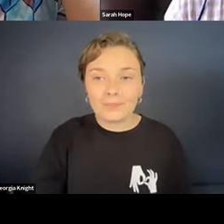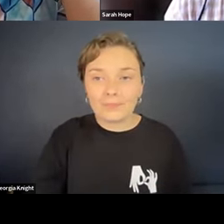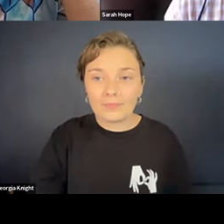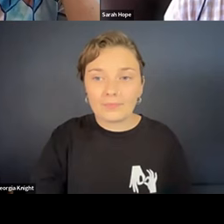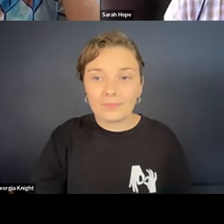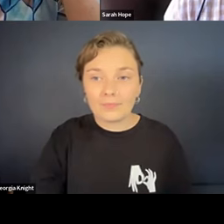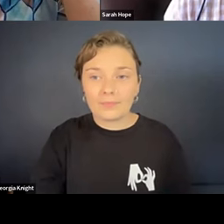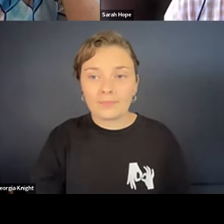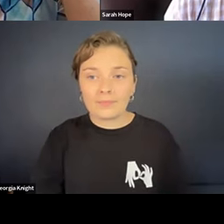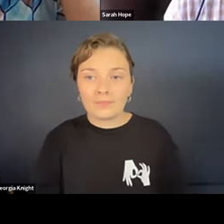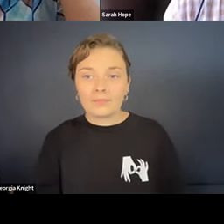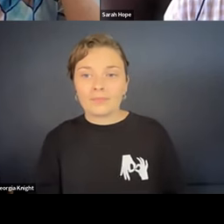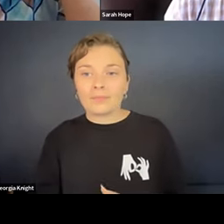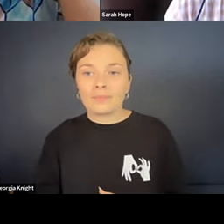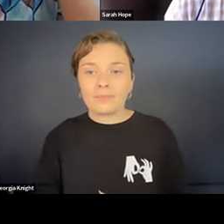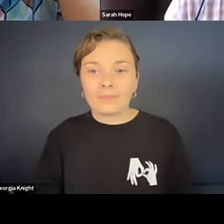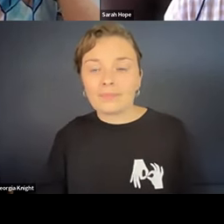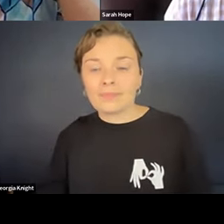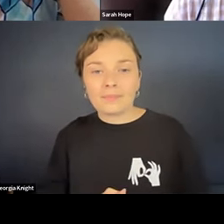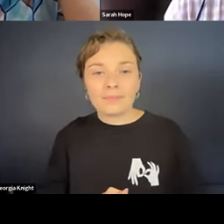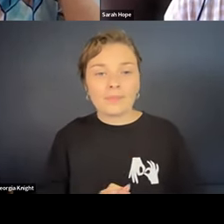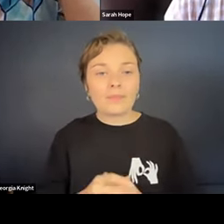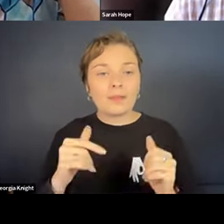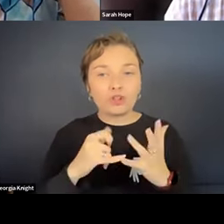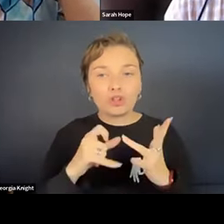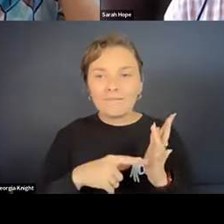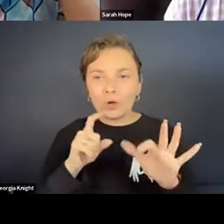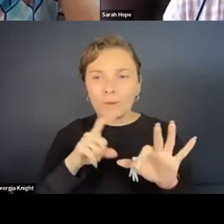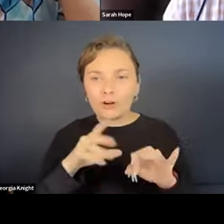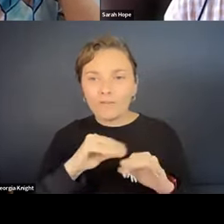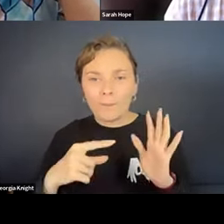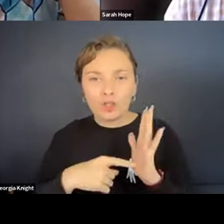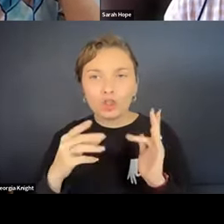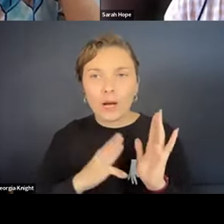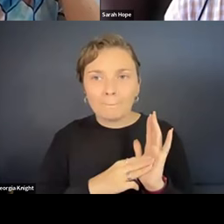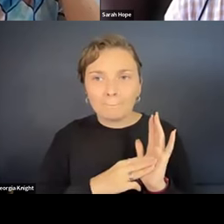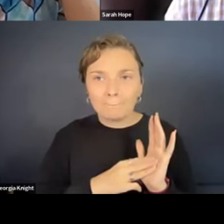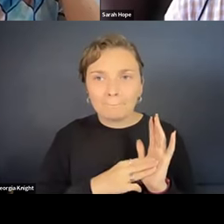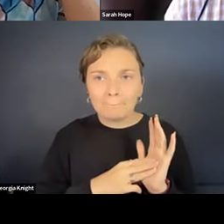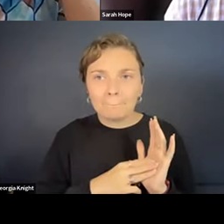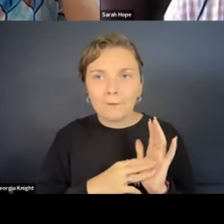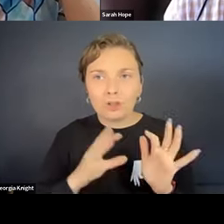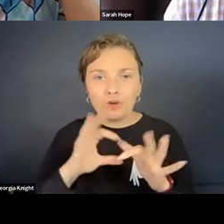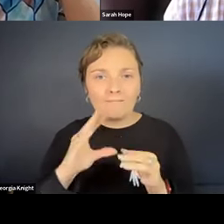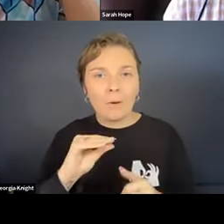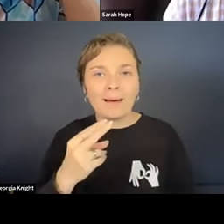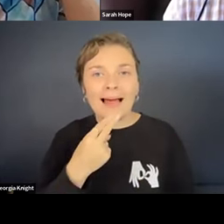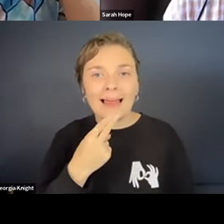Fantastic. I've got a question from Tom, who's joining us from Adelaide,